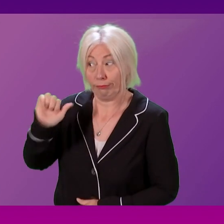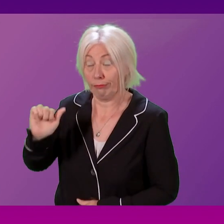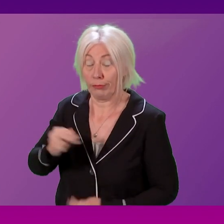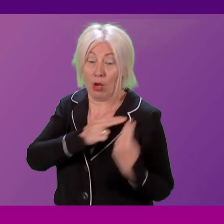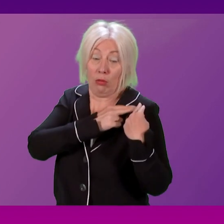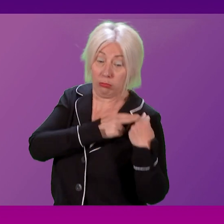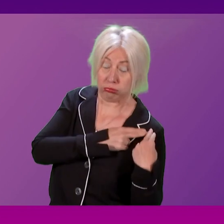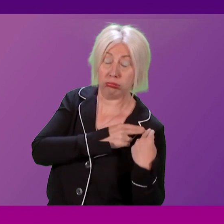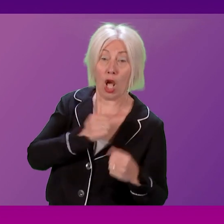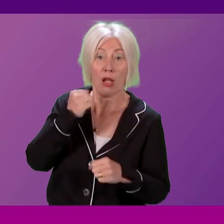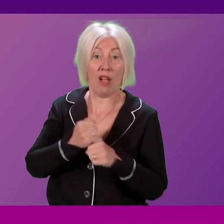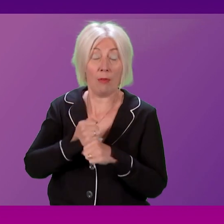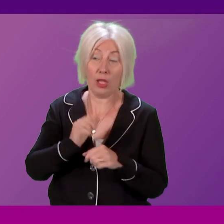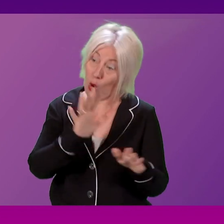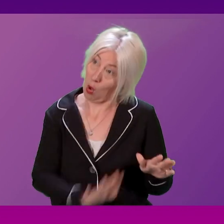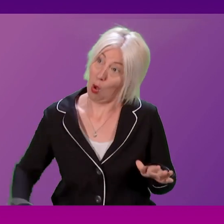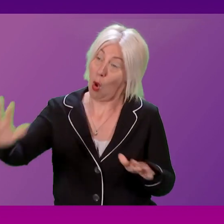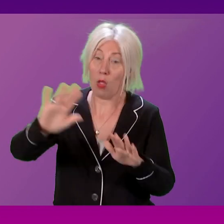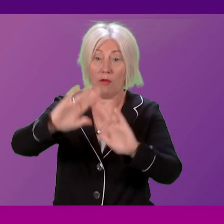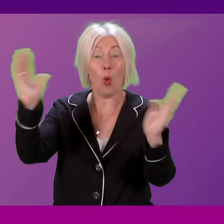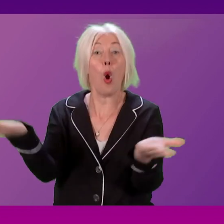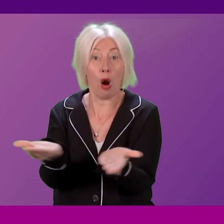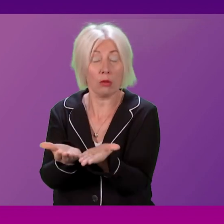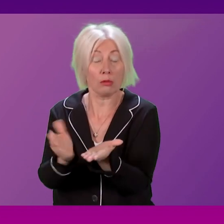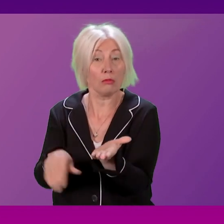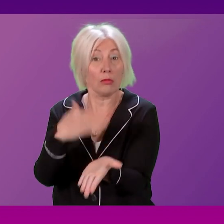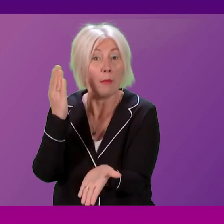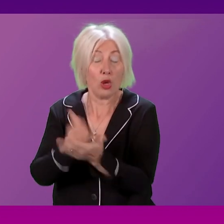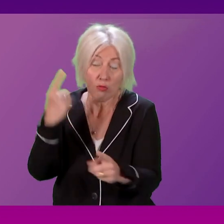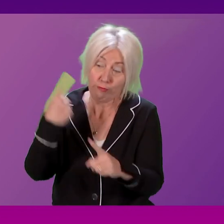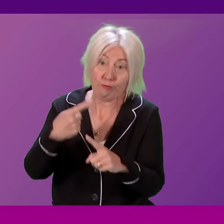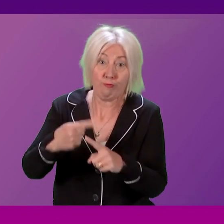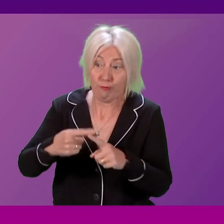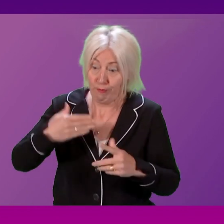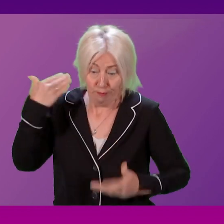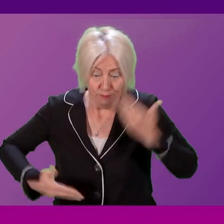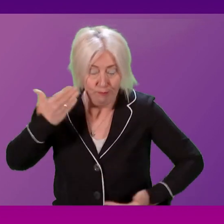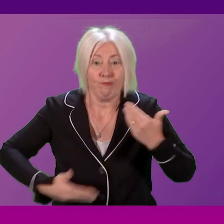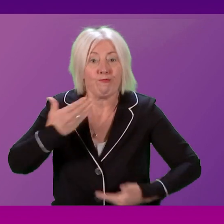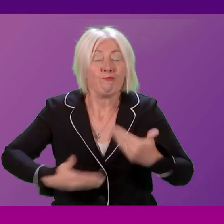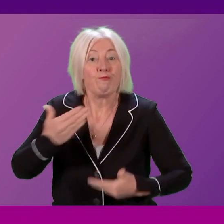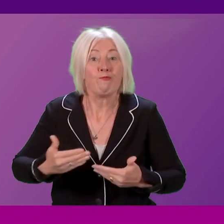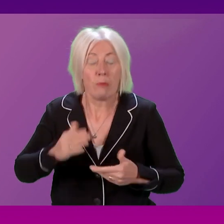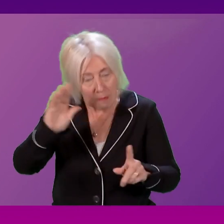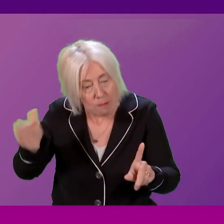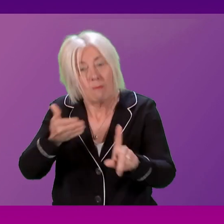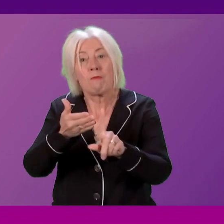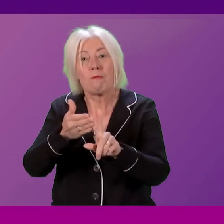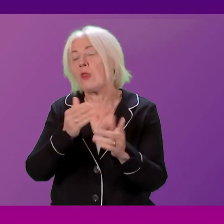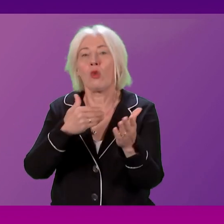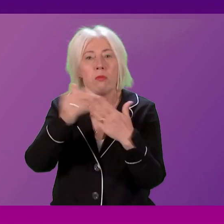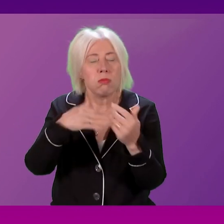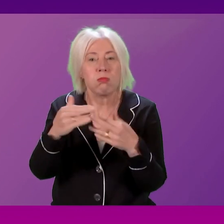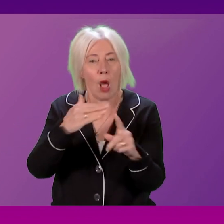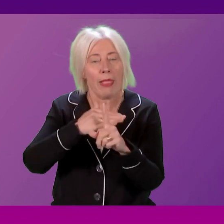right across the world to ensure that they are bringing urgency, pace and indeed initiative to tackling the